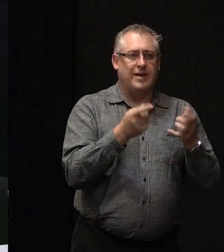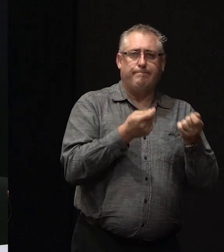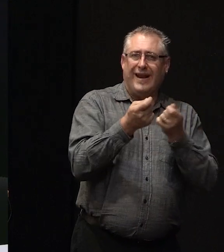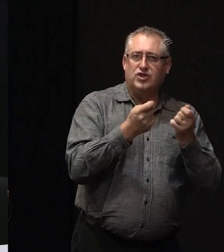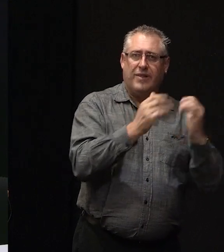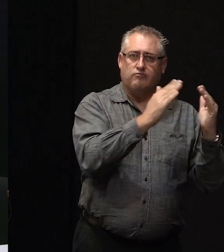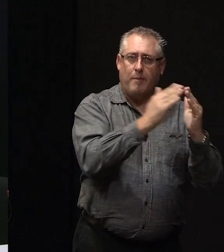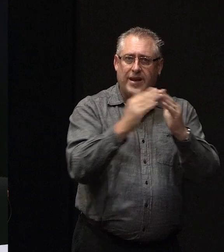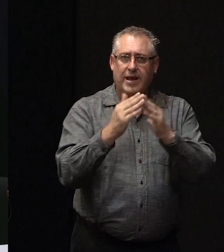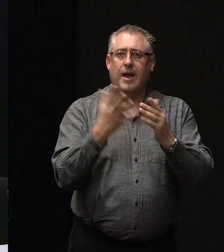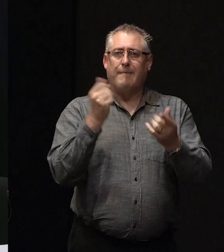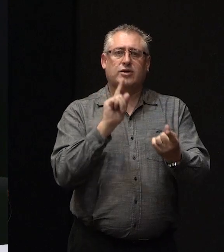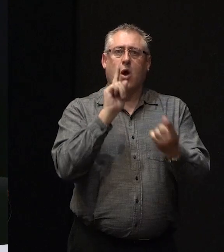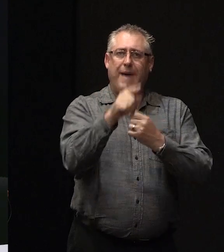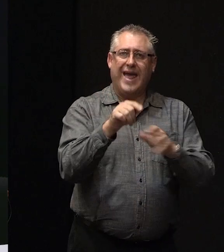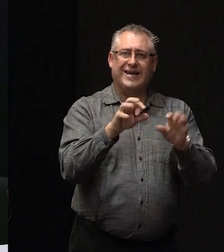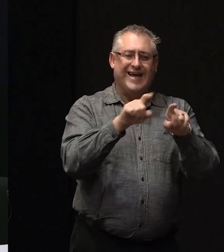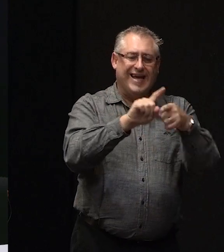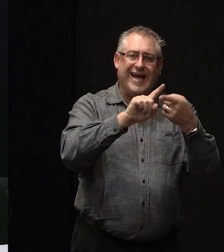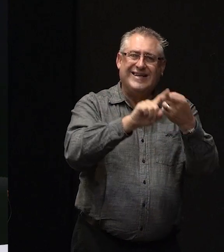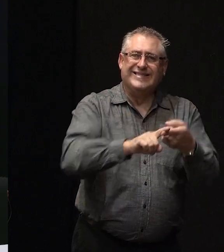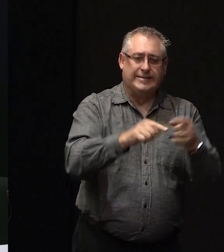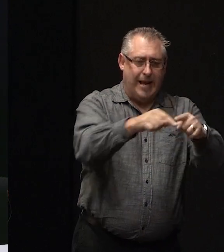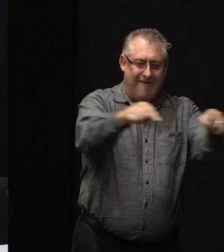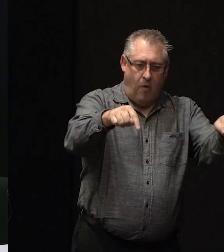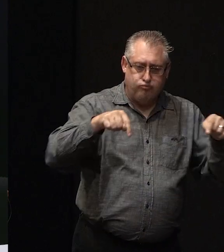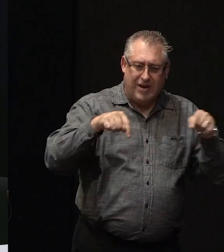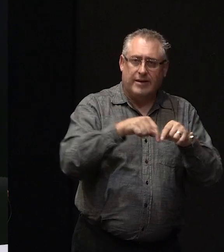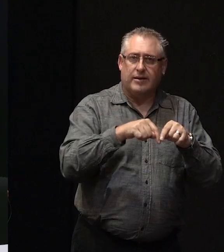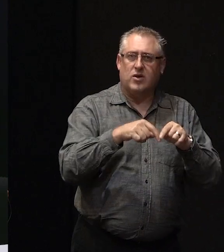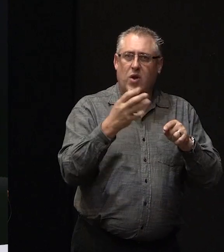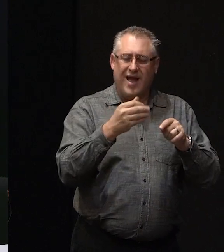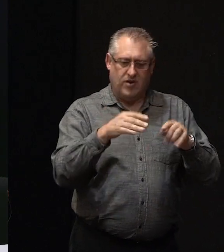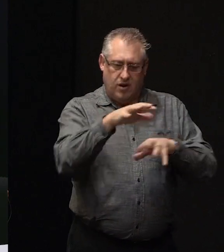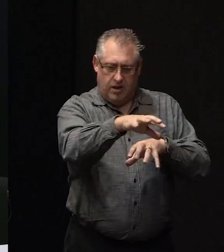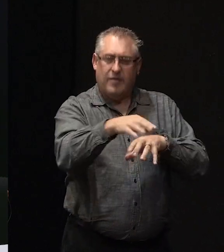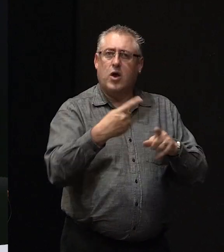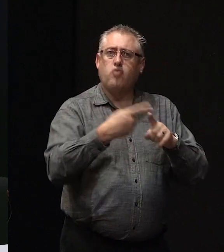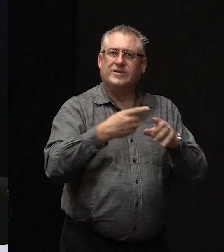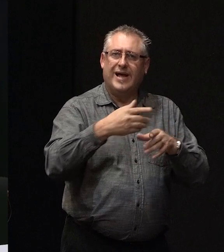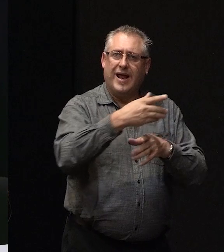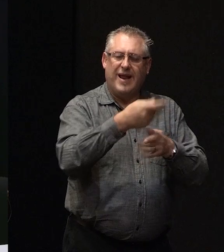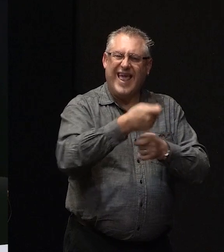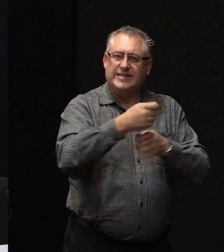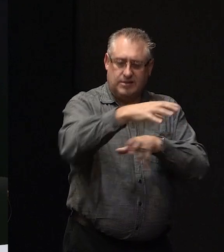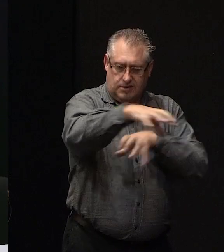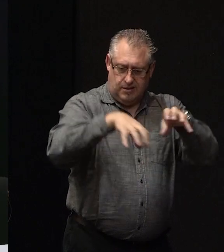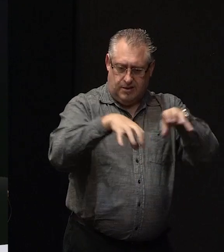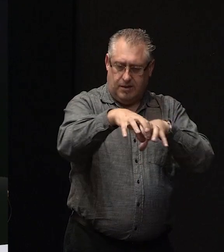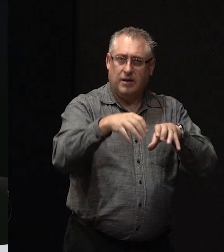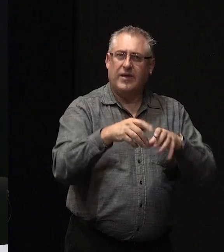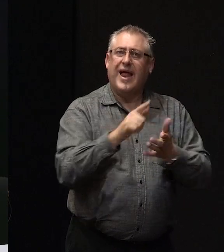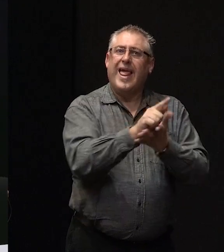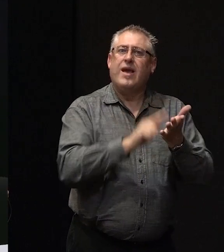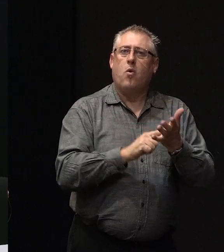so that it must go back on the existing footprint. You have to reinstate in many cases under your cross lease, you know, legal